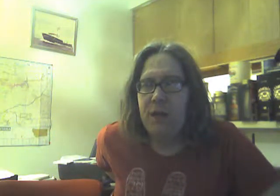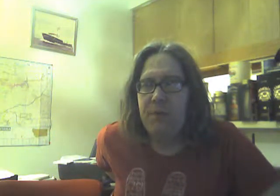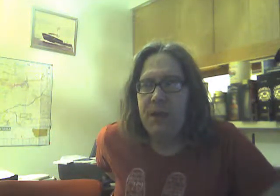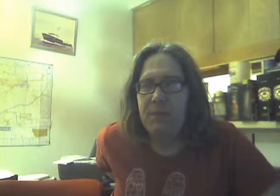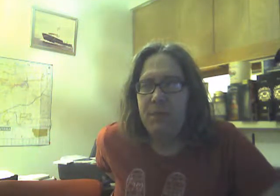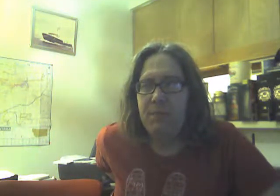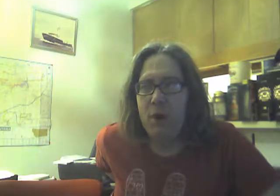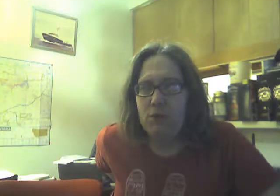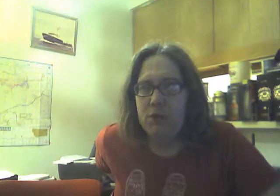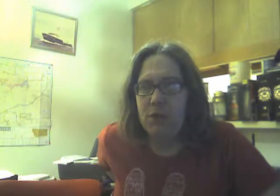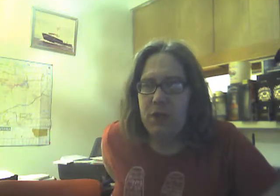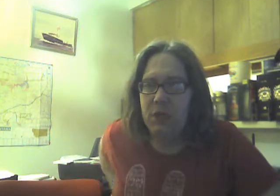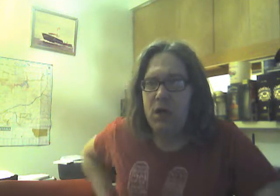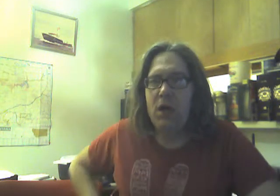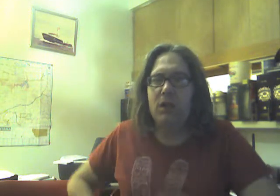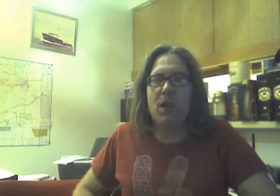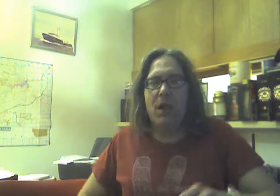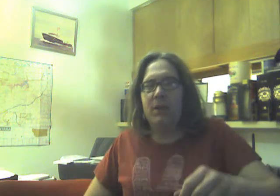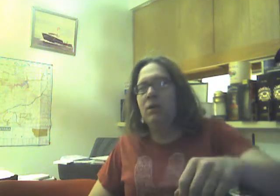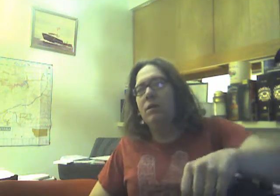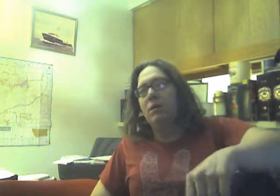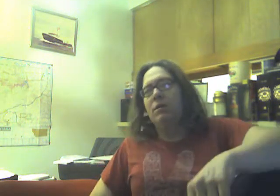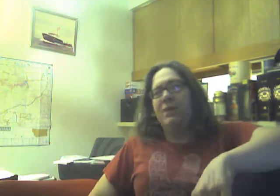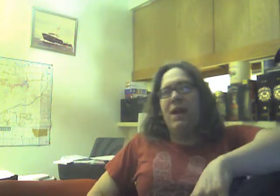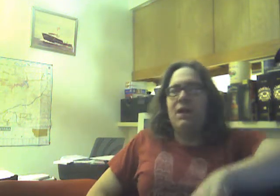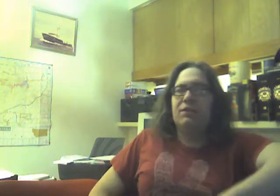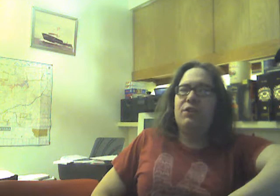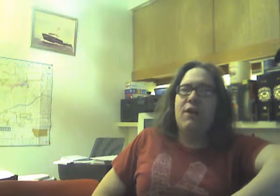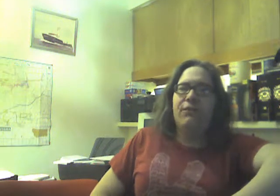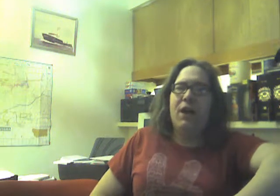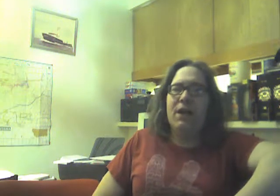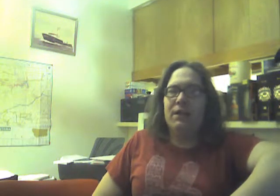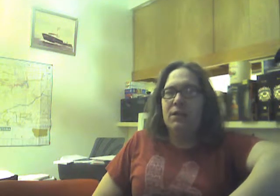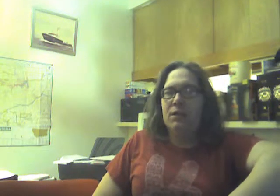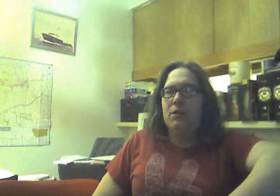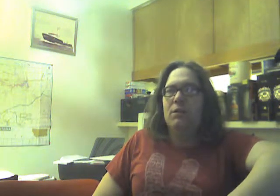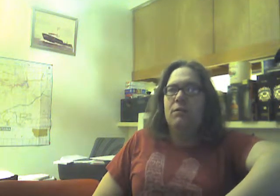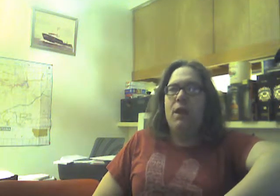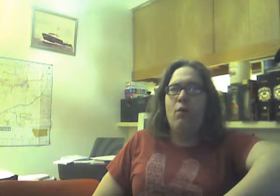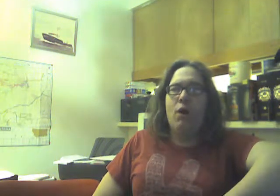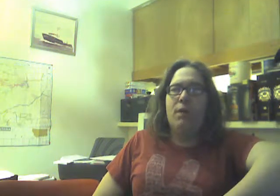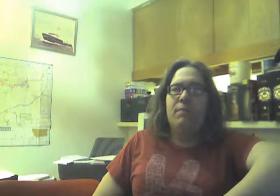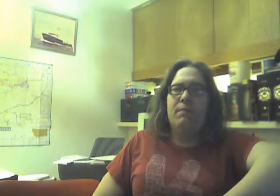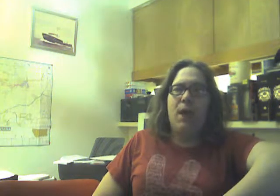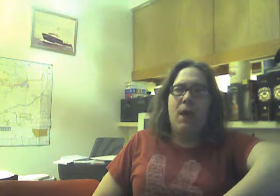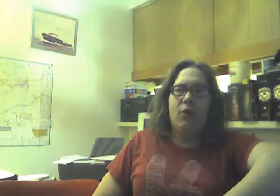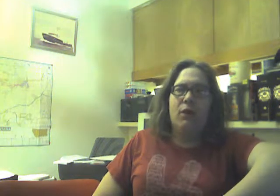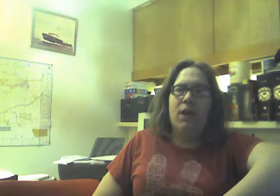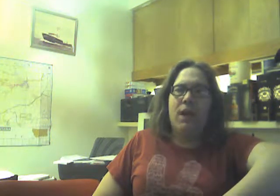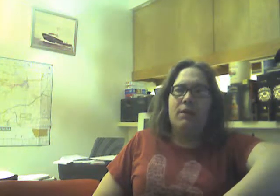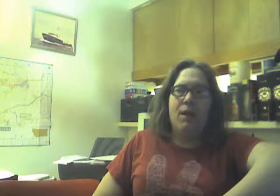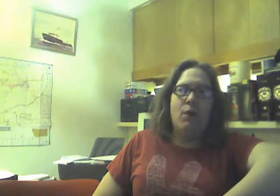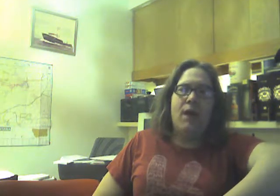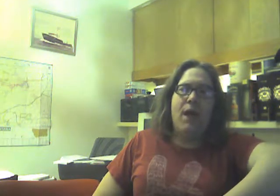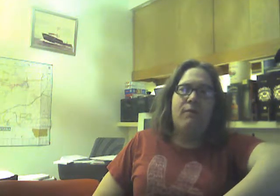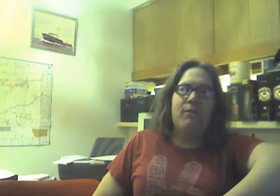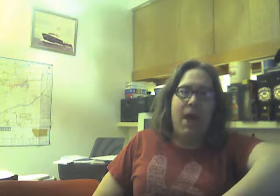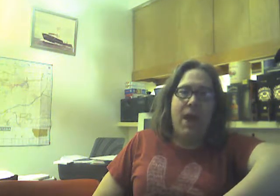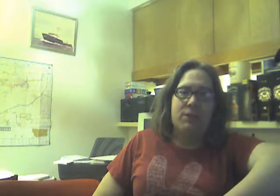like people posting things online saying stuff like they want to be male and they want to have a vag.